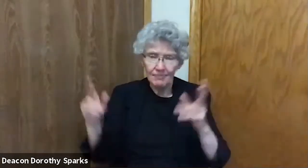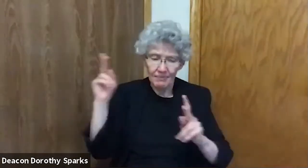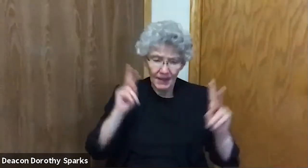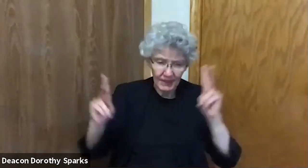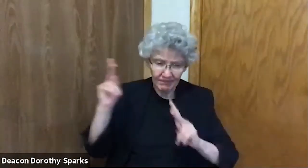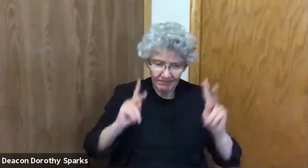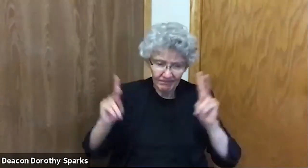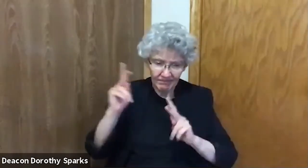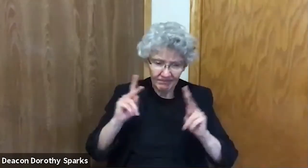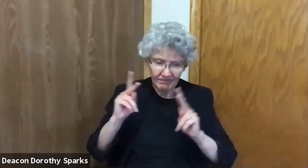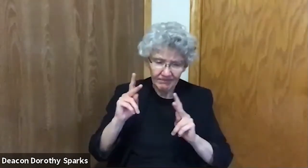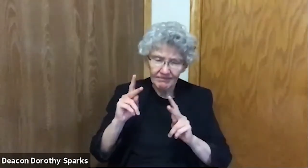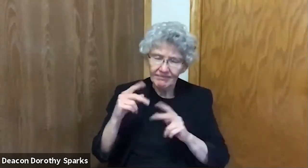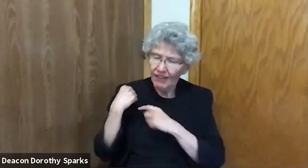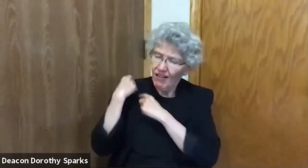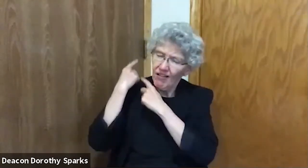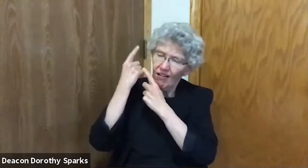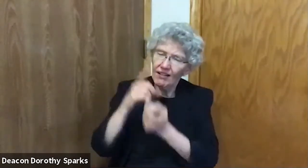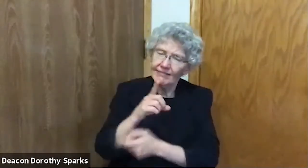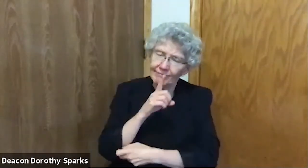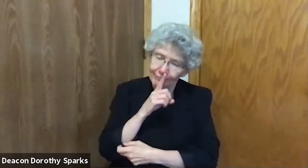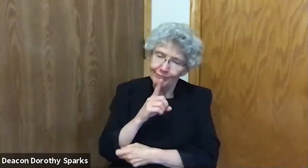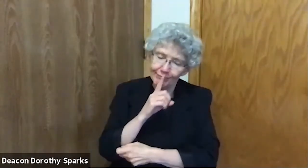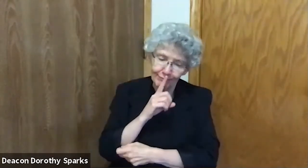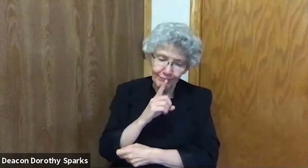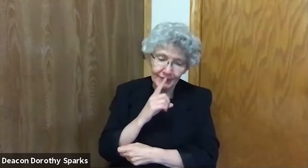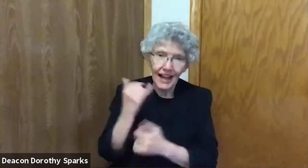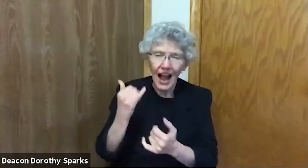for those whose voices have been silent